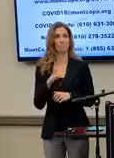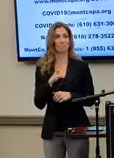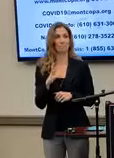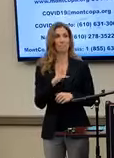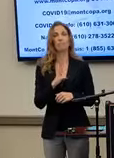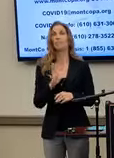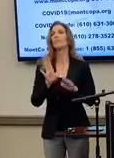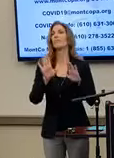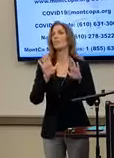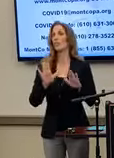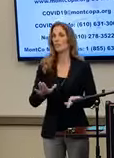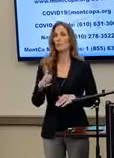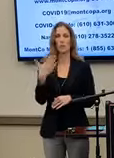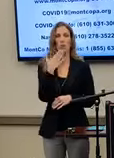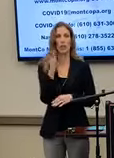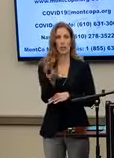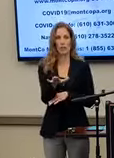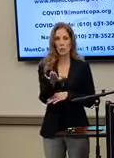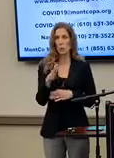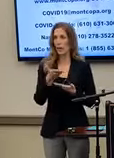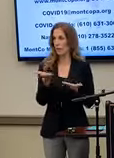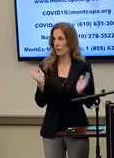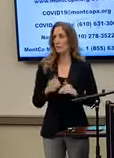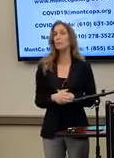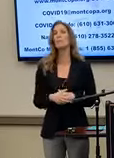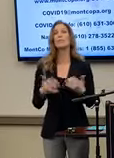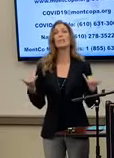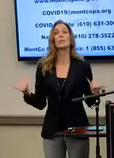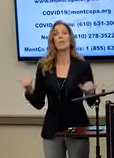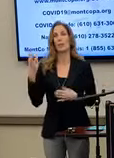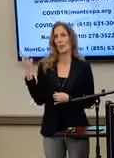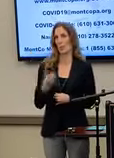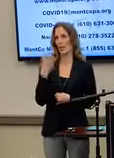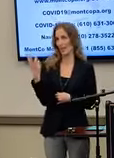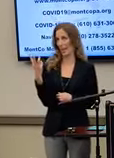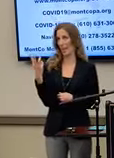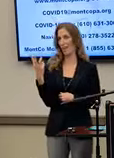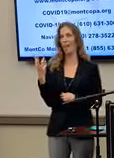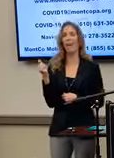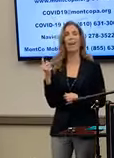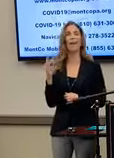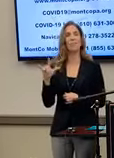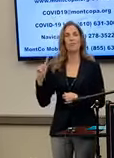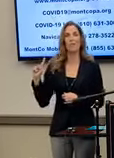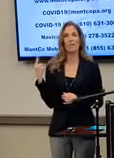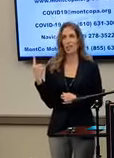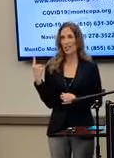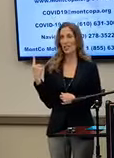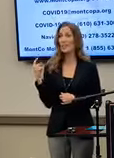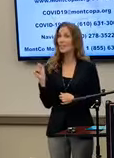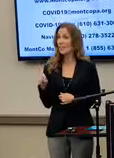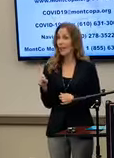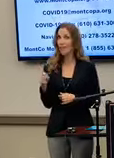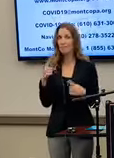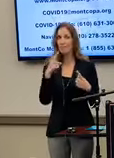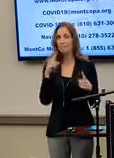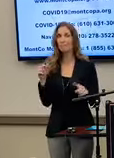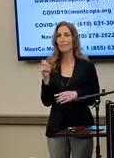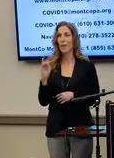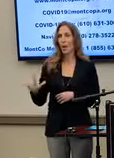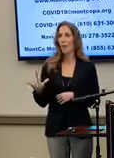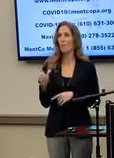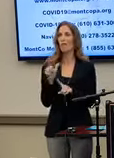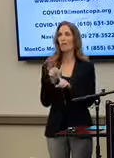Great. Well, good afternoon everyone. Today is Wednesday, April the 1st. Yes, it's April Fool's Day.